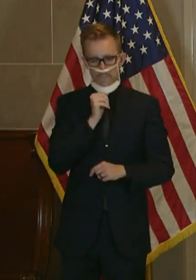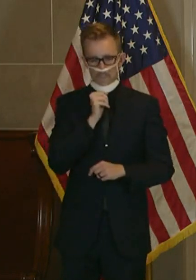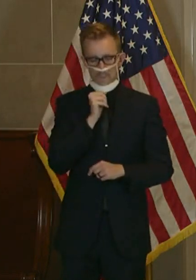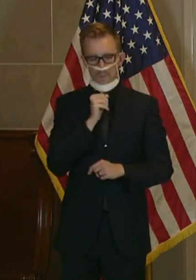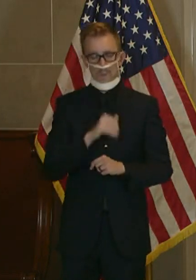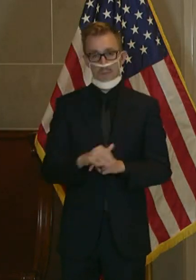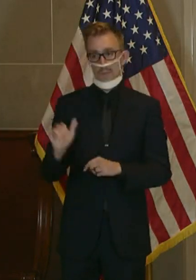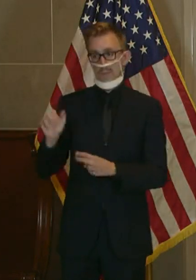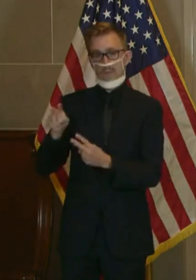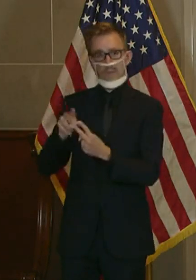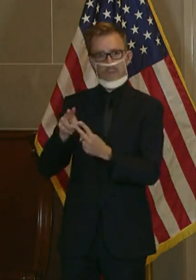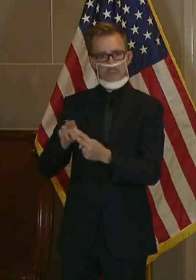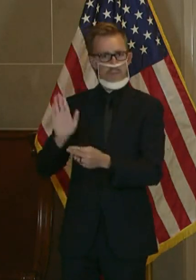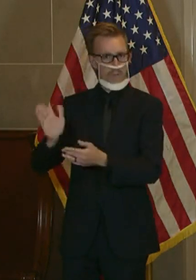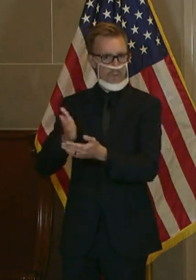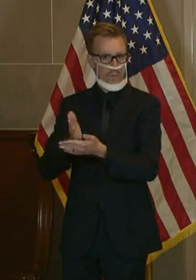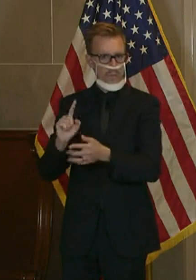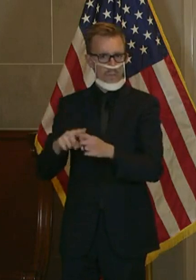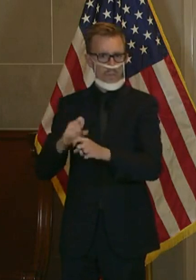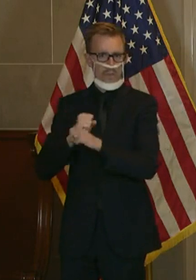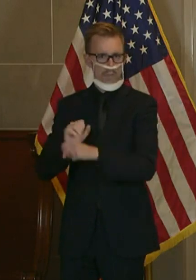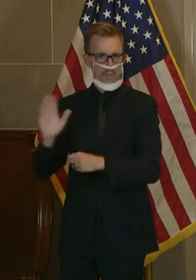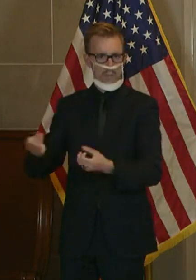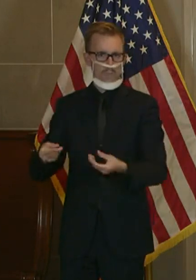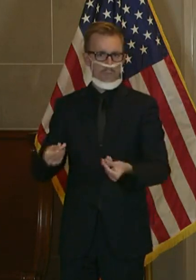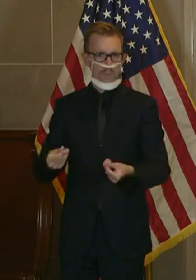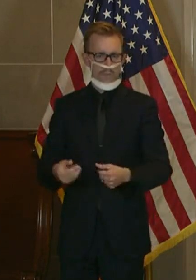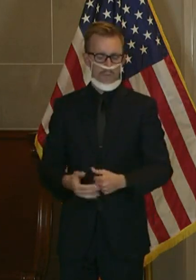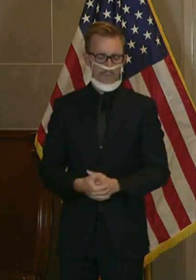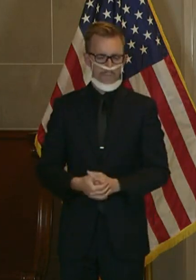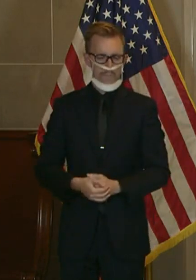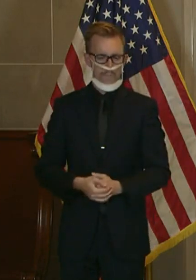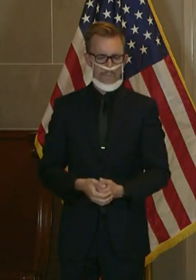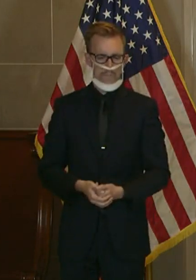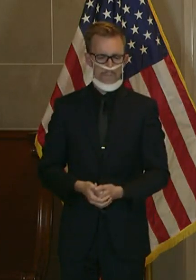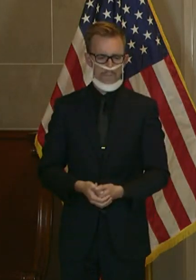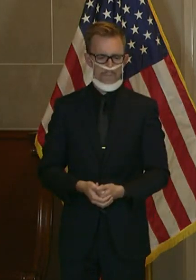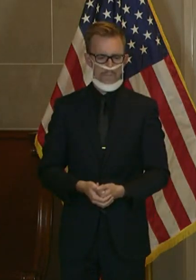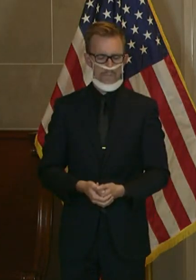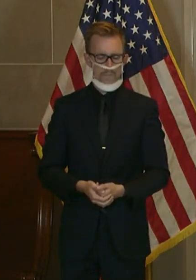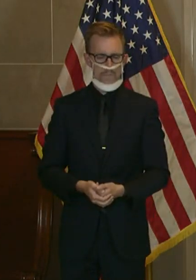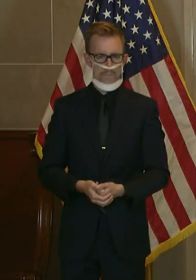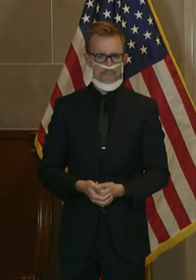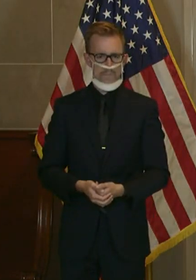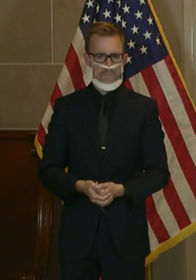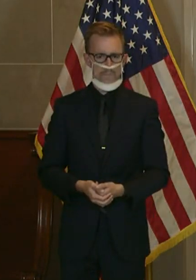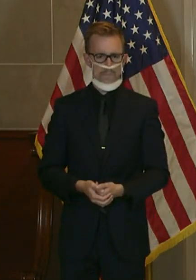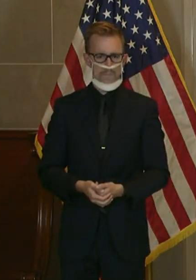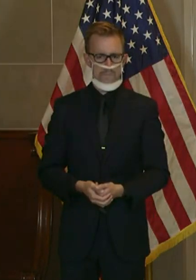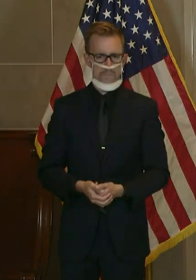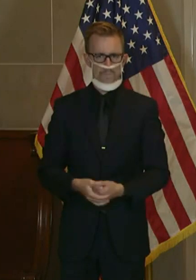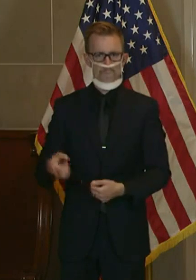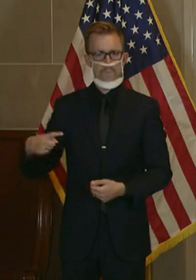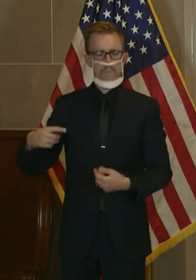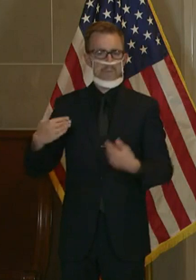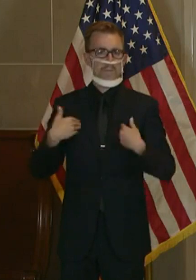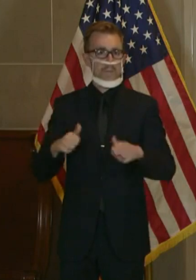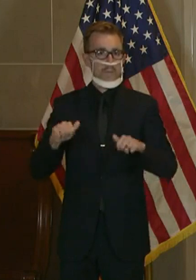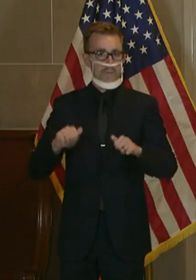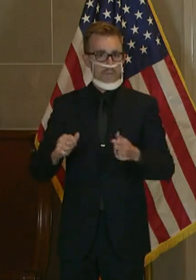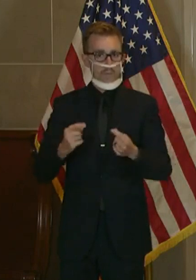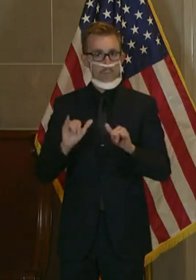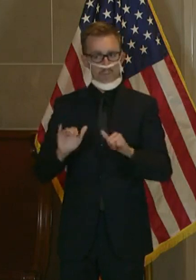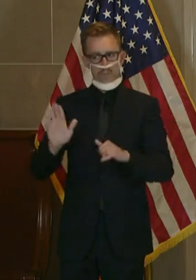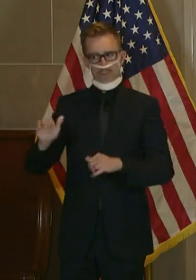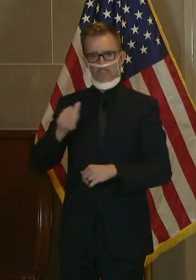that couple had every right to protect their property. They have the ability to do that as